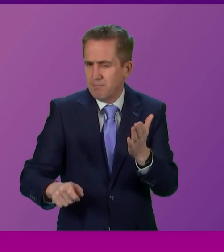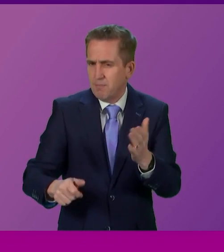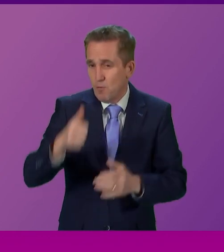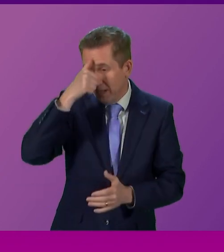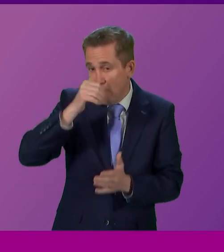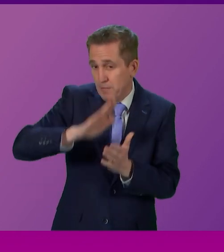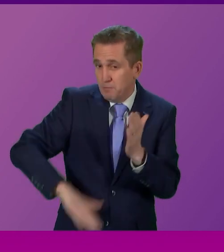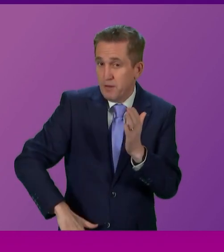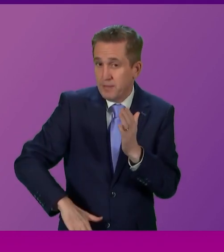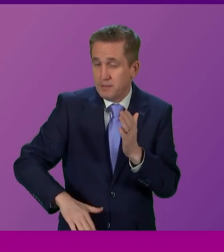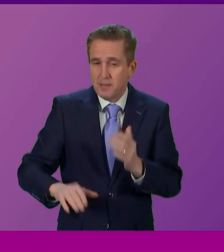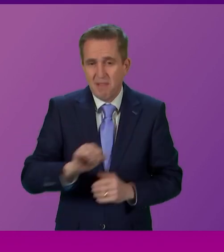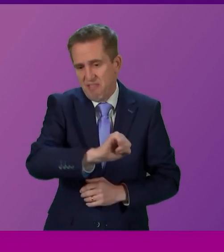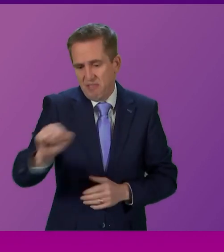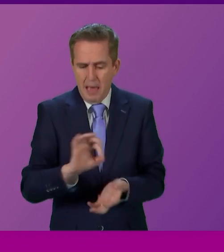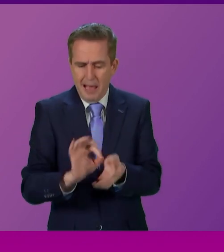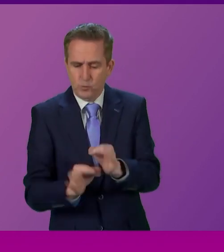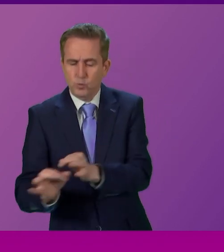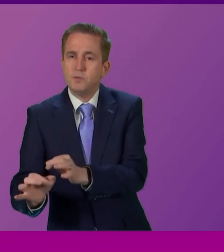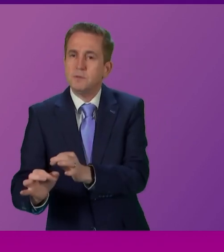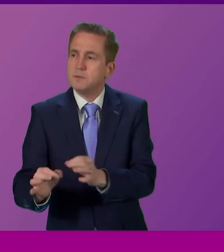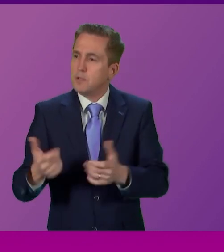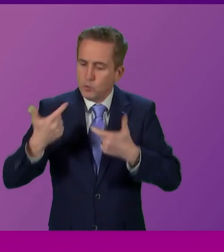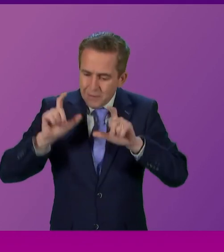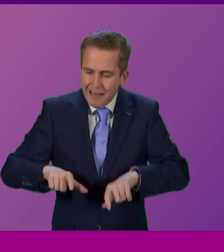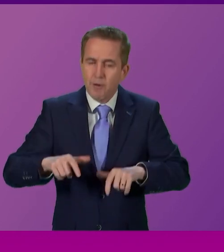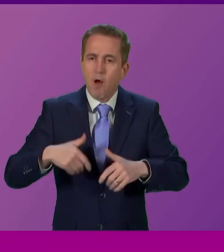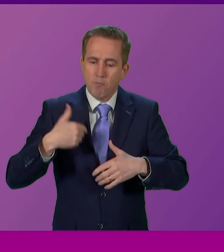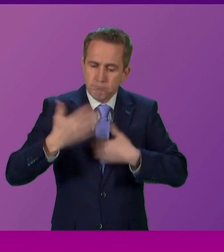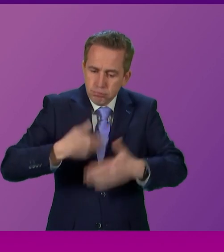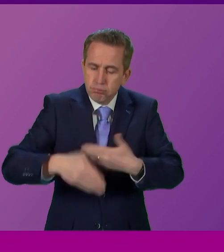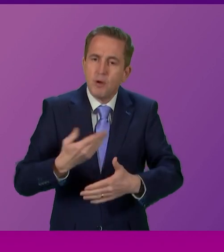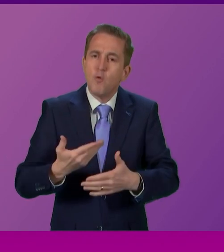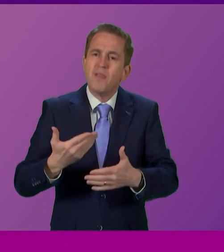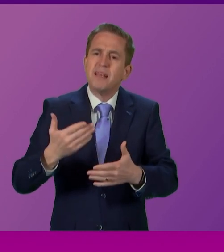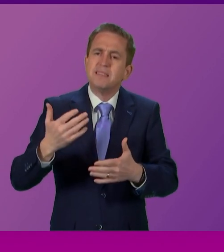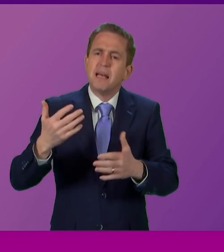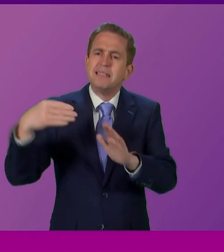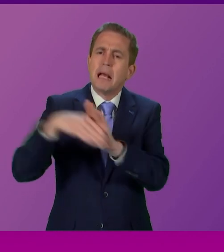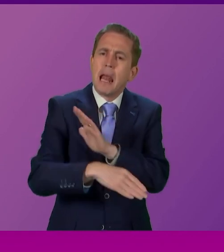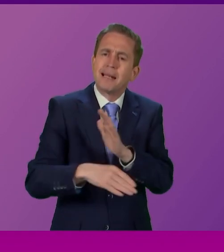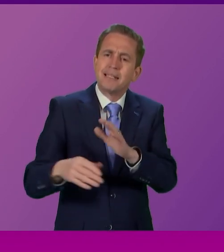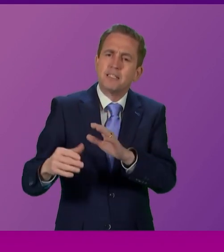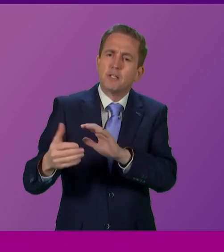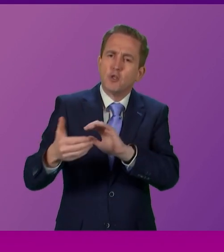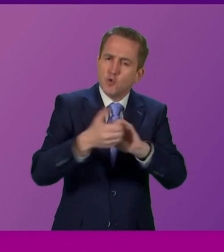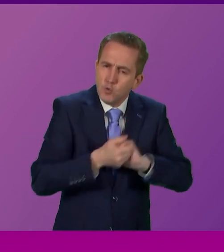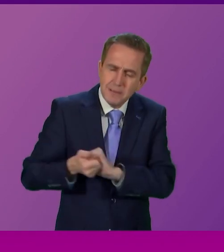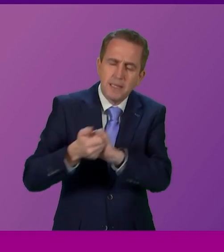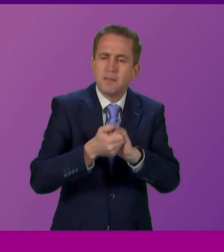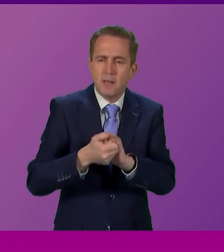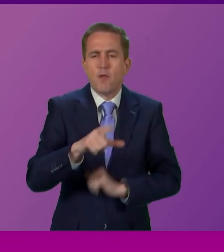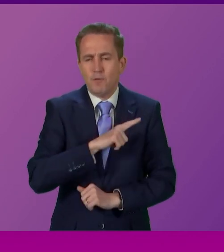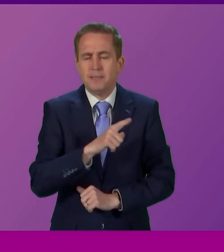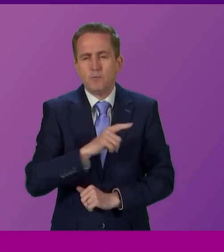experience that many of these excuses to stay put in this toxic and declining union are actually the very reasons to